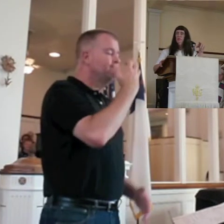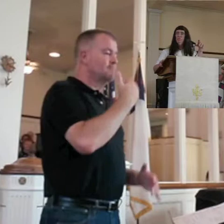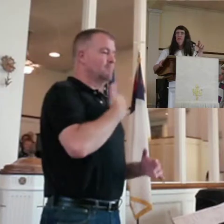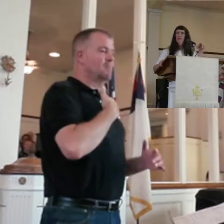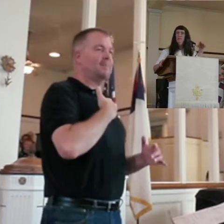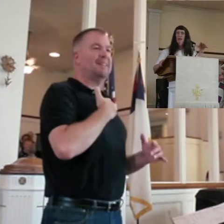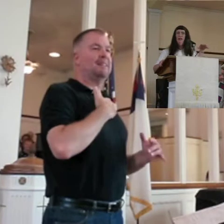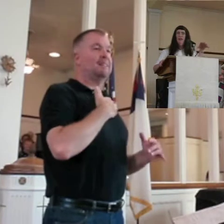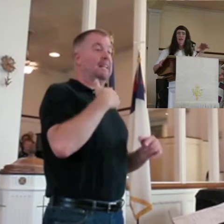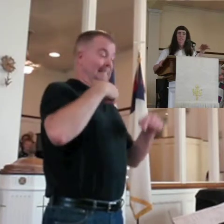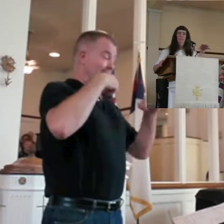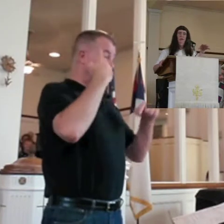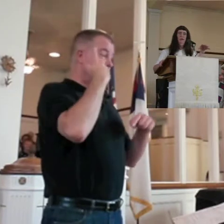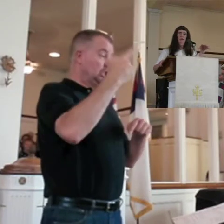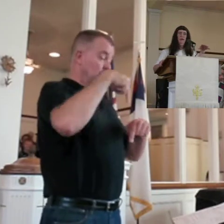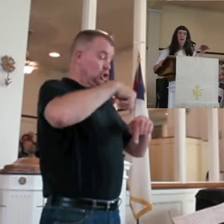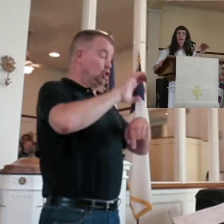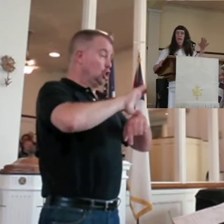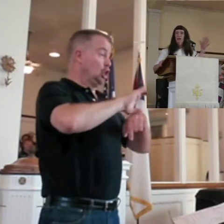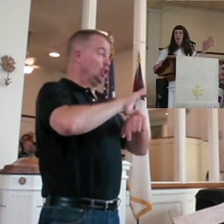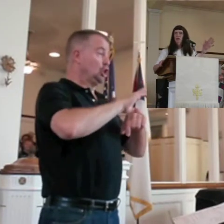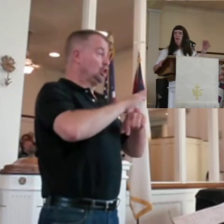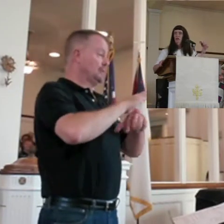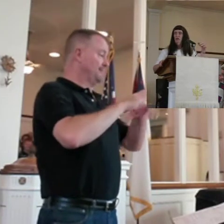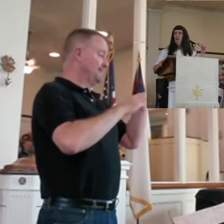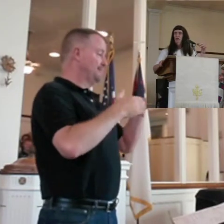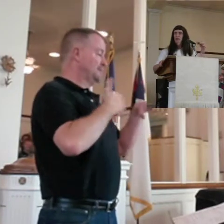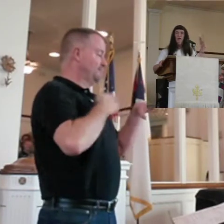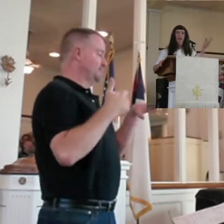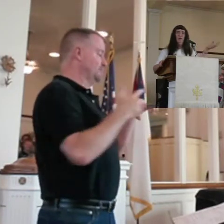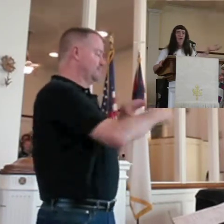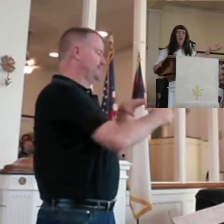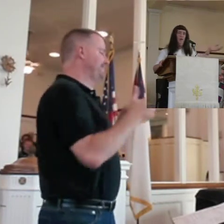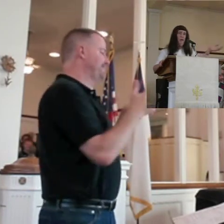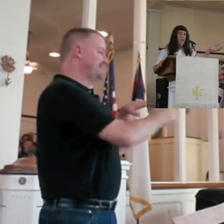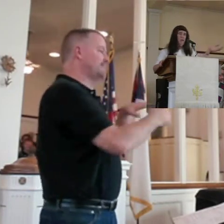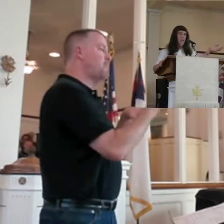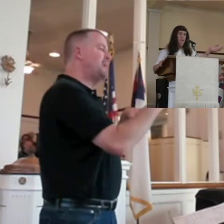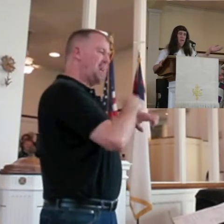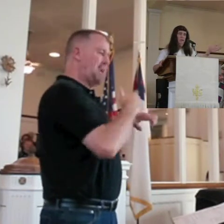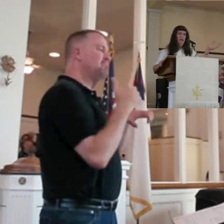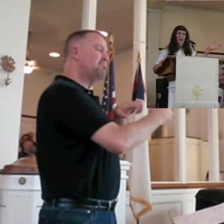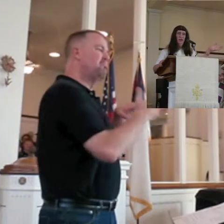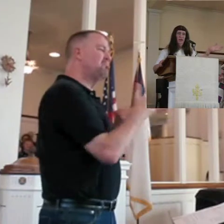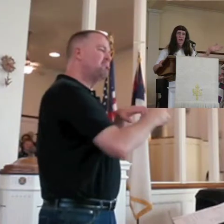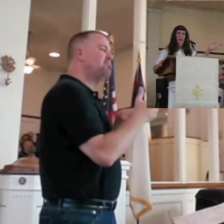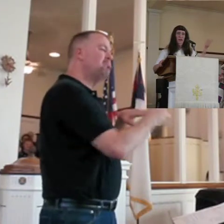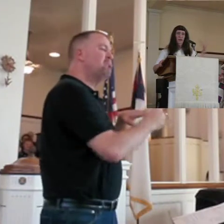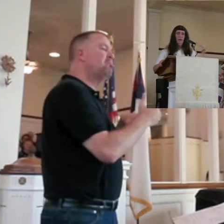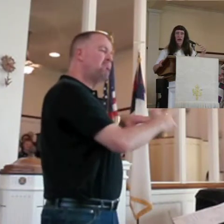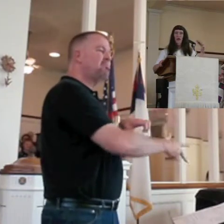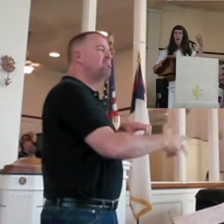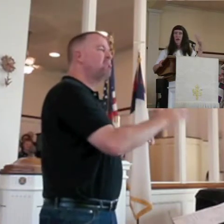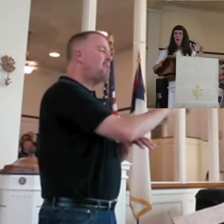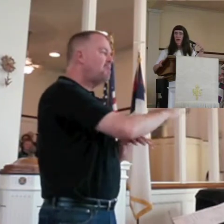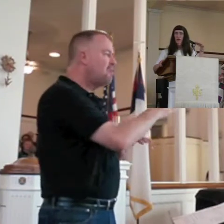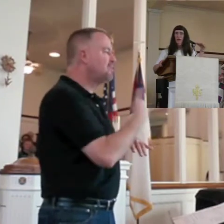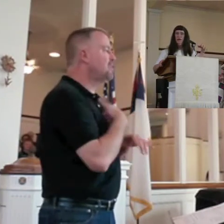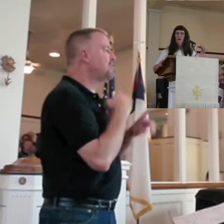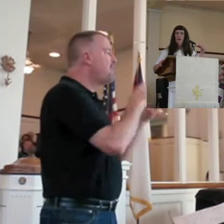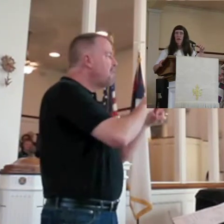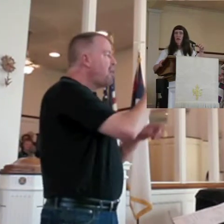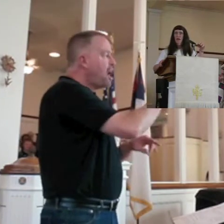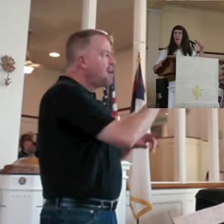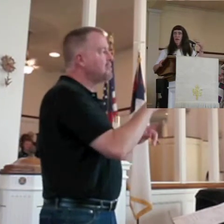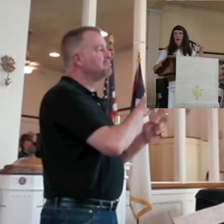this church many, many times. Nothing's going on here. Of course, when I went by, it was in the afternoon. I was going to the library or going to